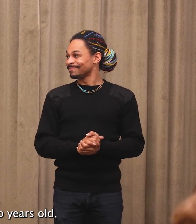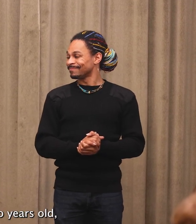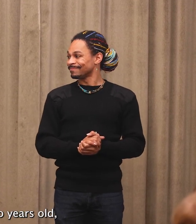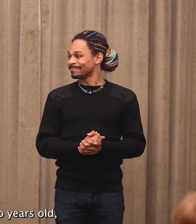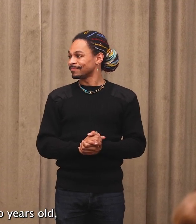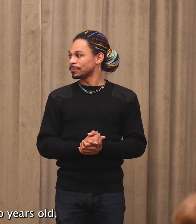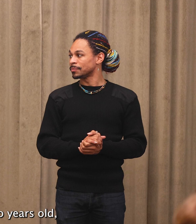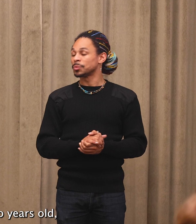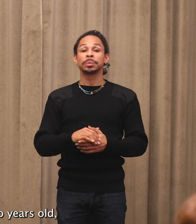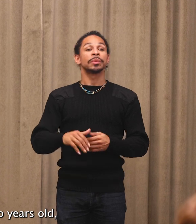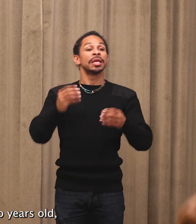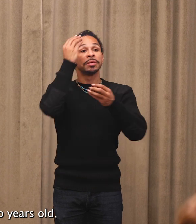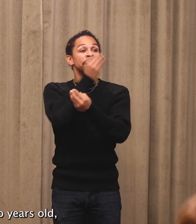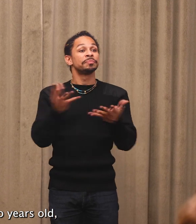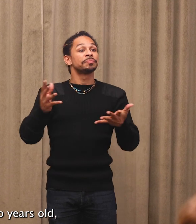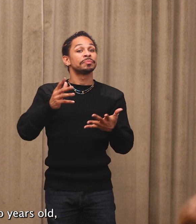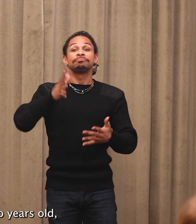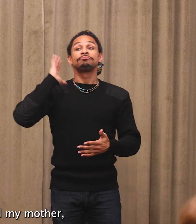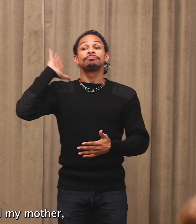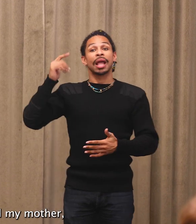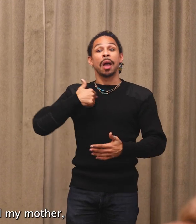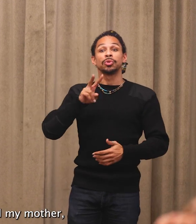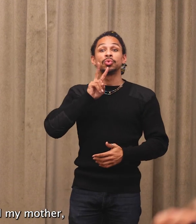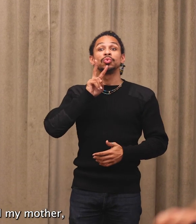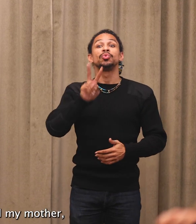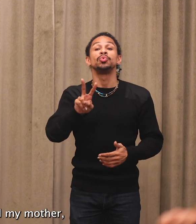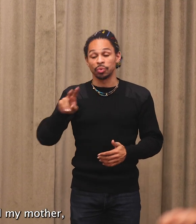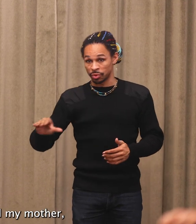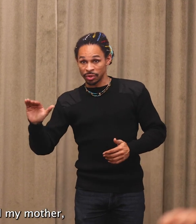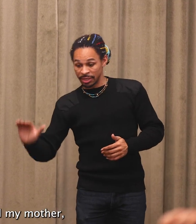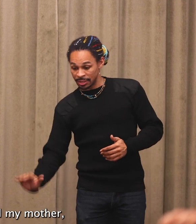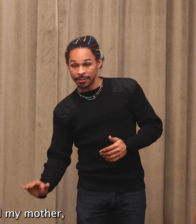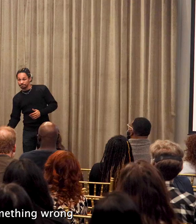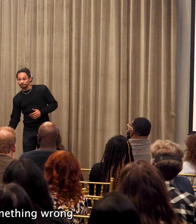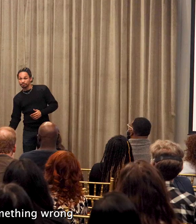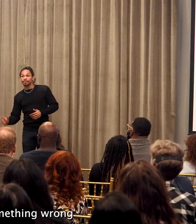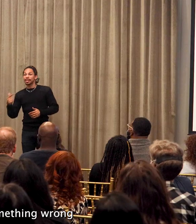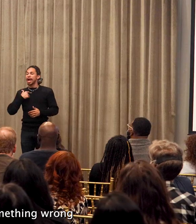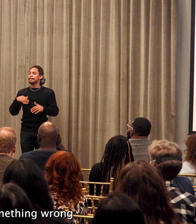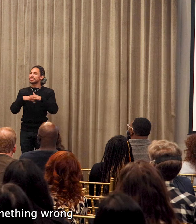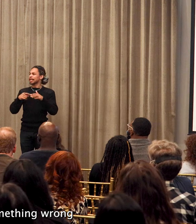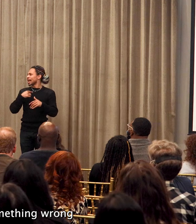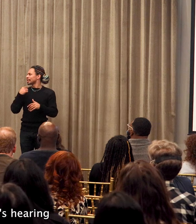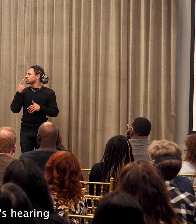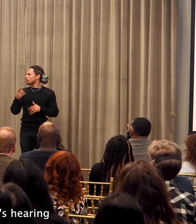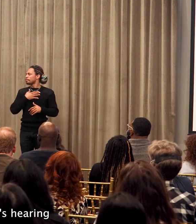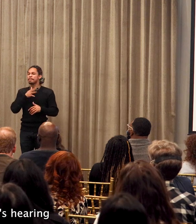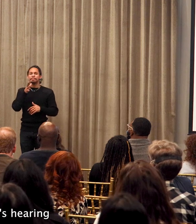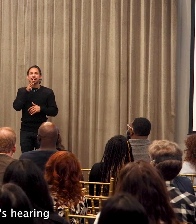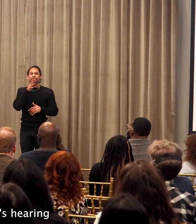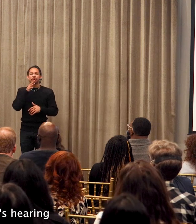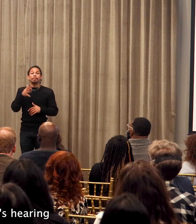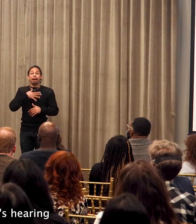When I was two years old, a babysitter told my mother, I think there's something wrong with